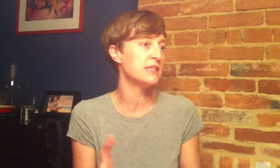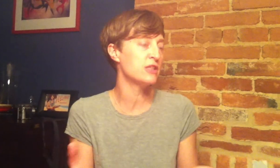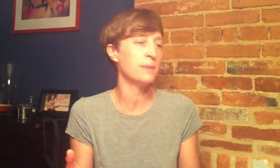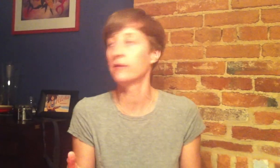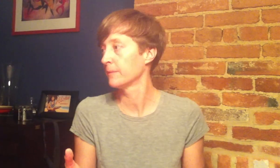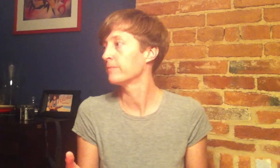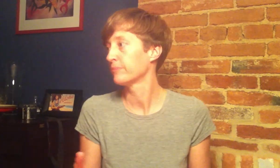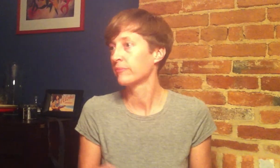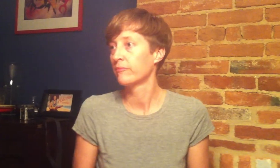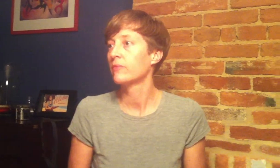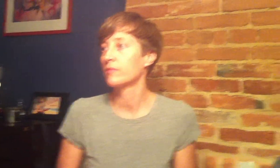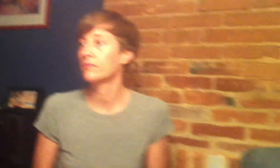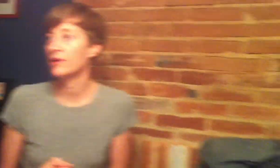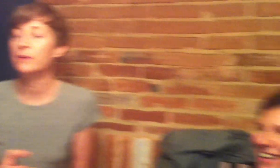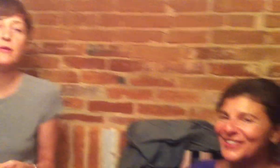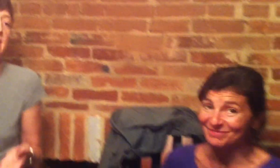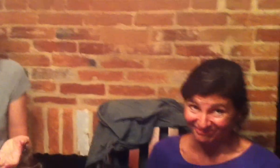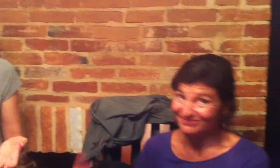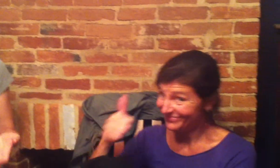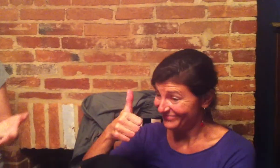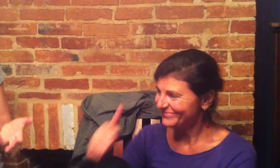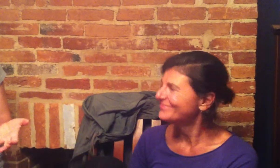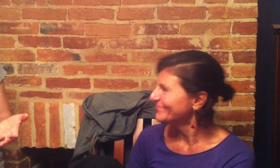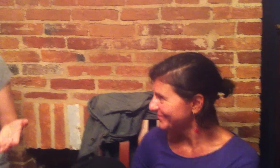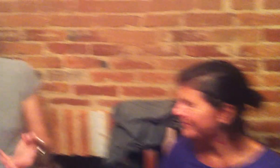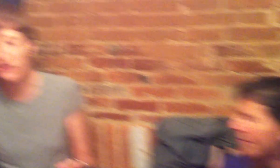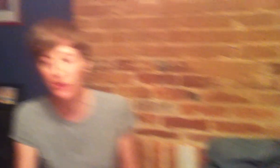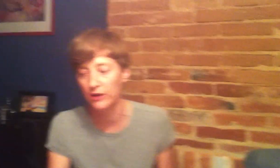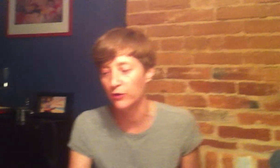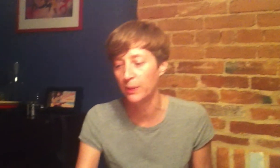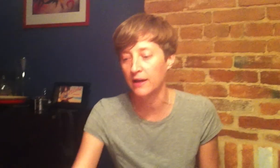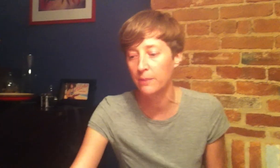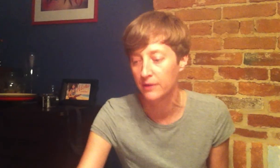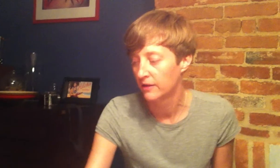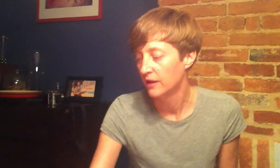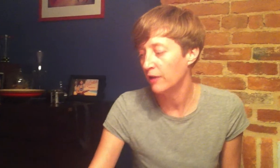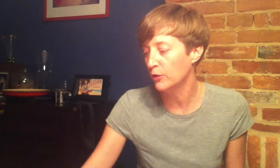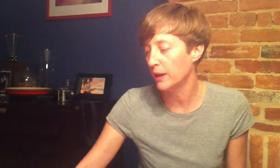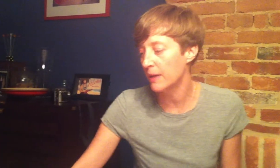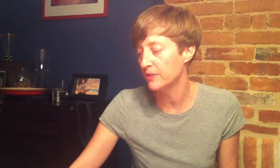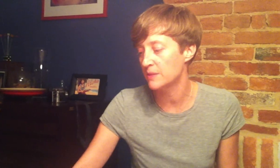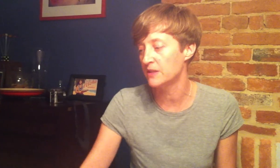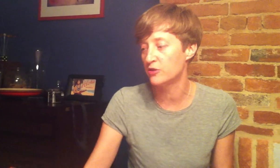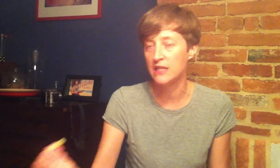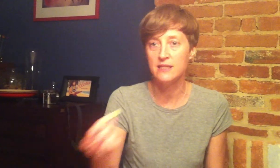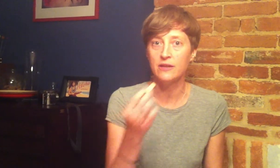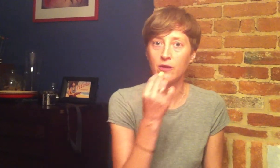to teach us about the cheese, I remember. But they were teaching us about the taste buds. I mean, you guys know that if you pick up, if you pick up this piece of cheese, and you're